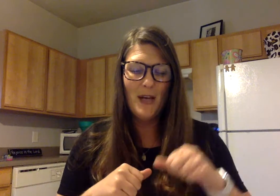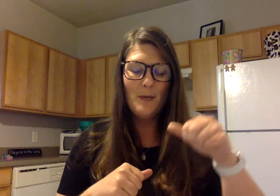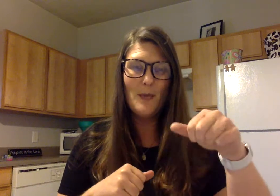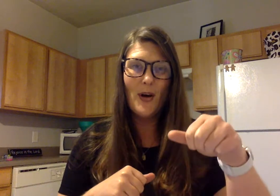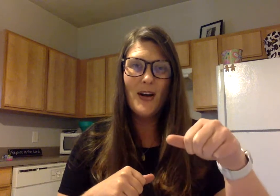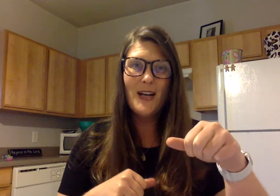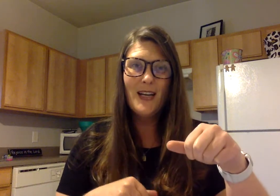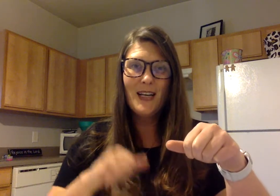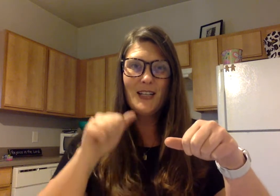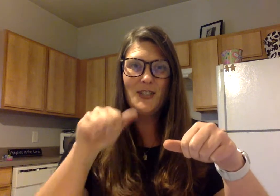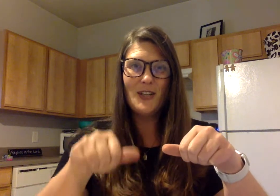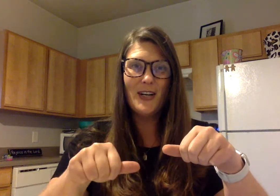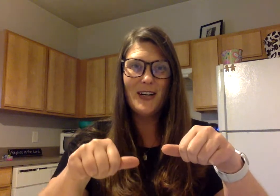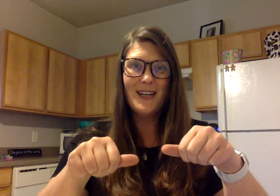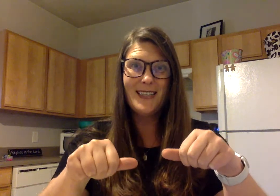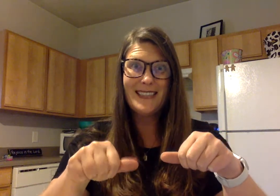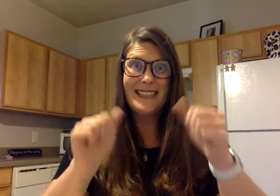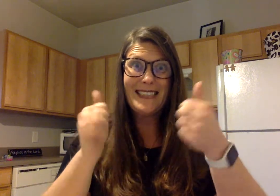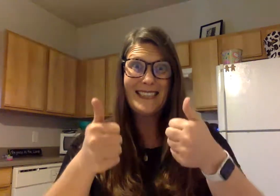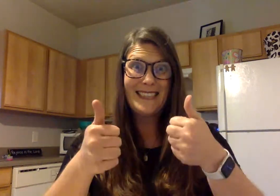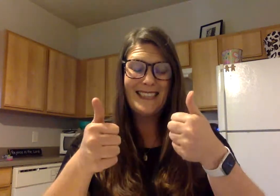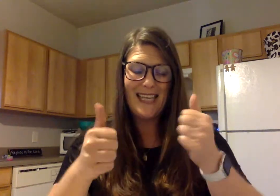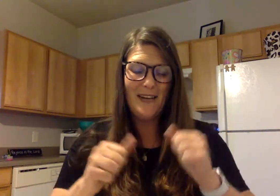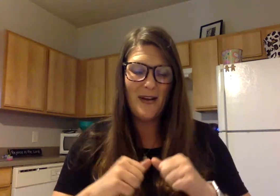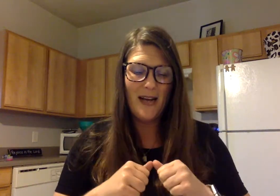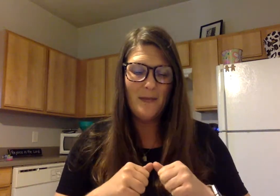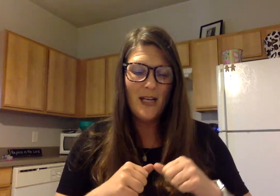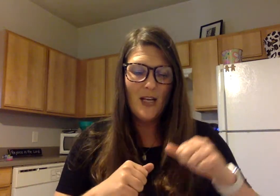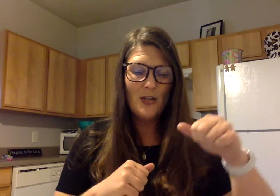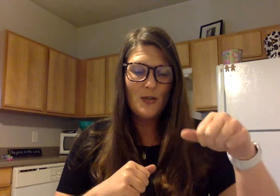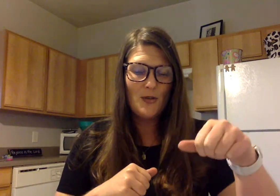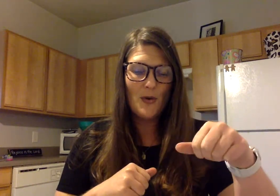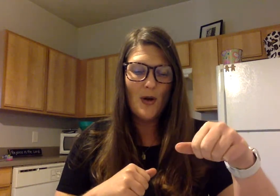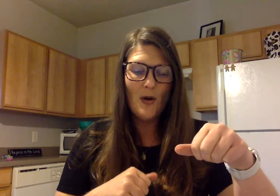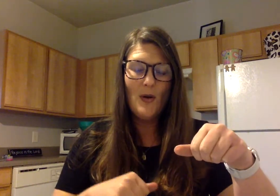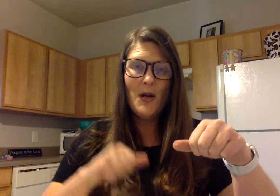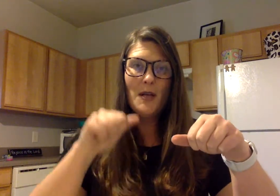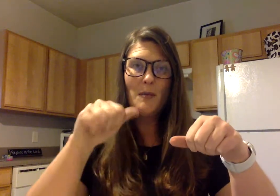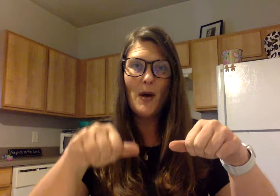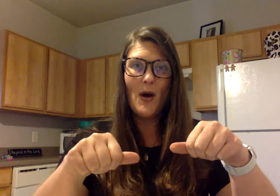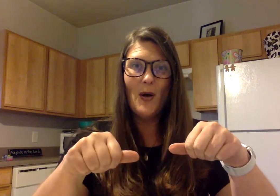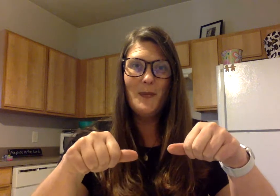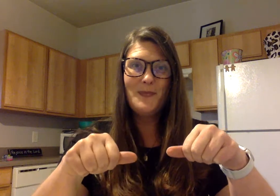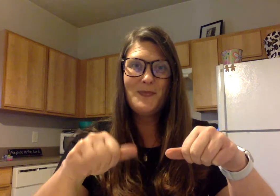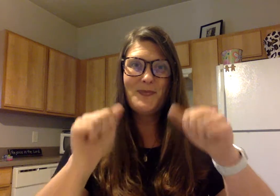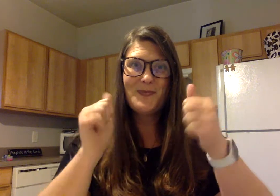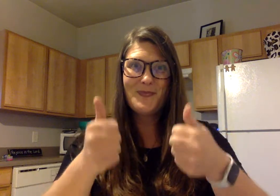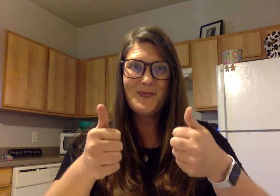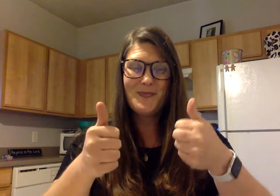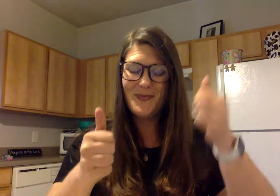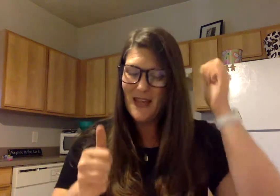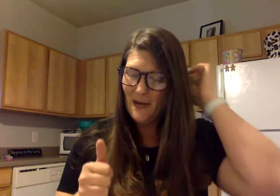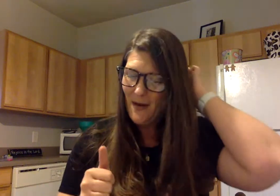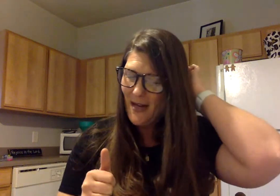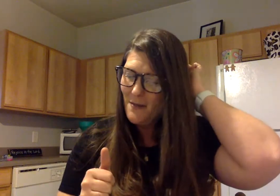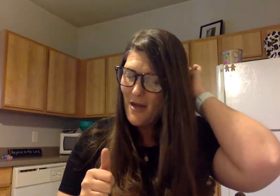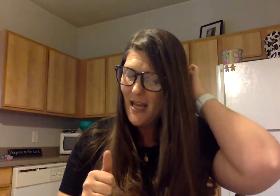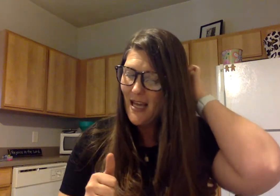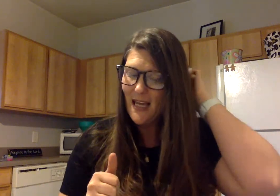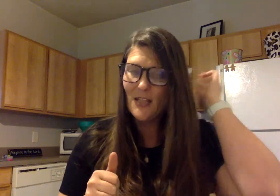bark shark they run straw paw they run and